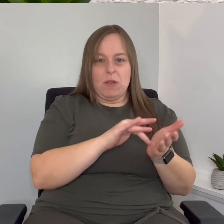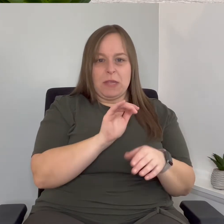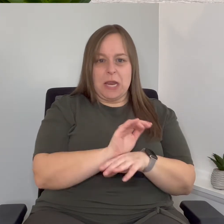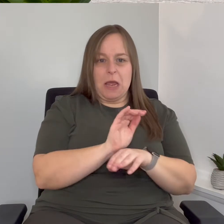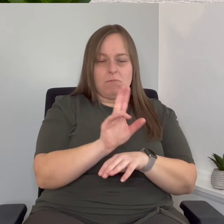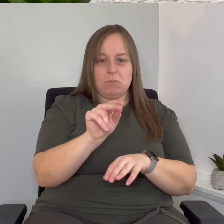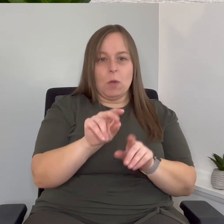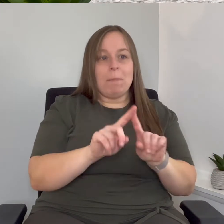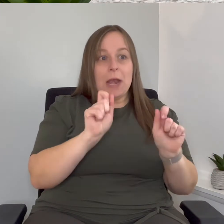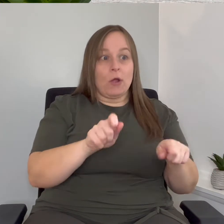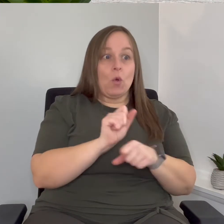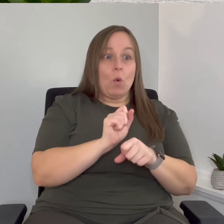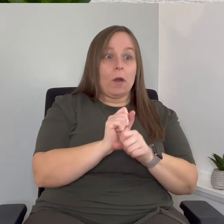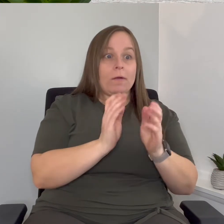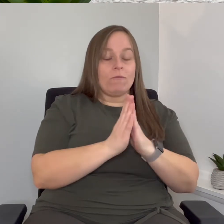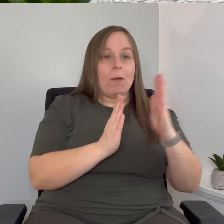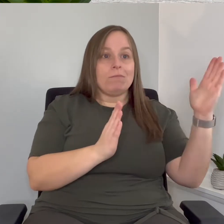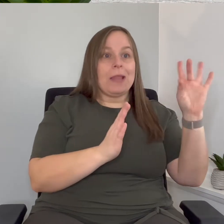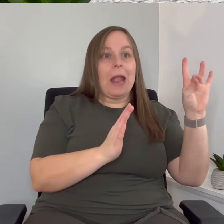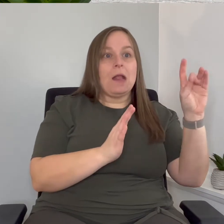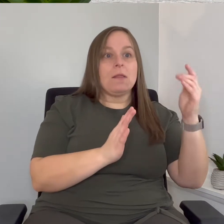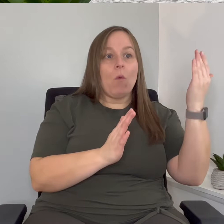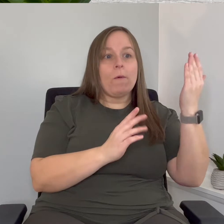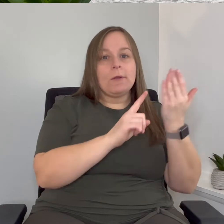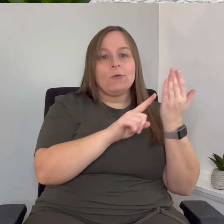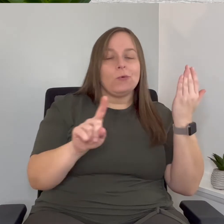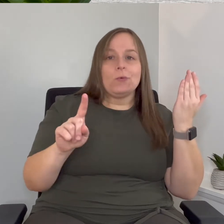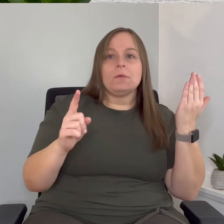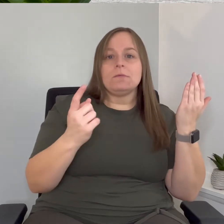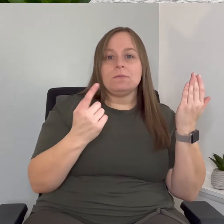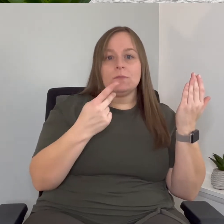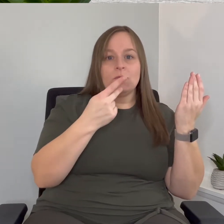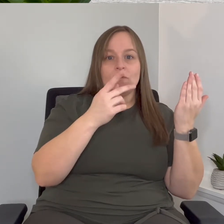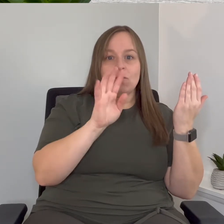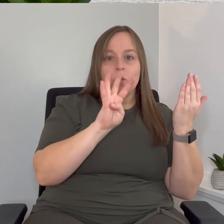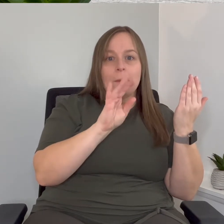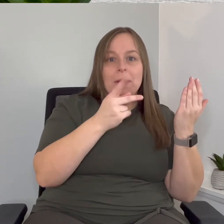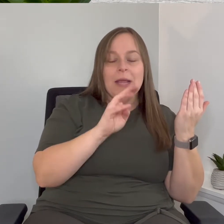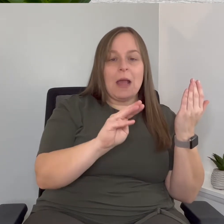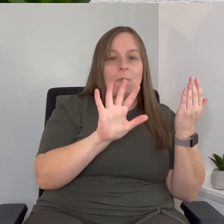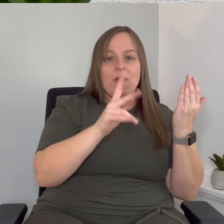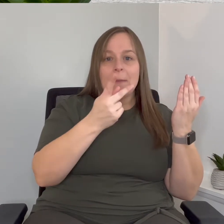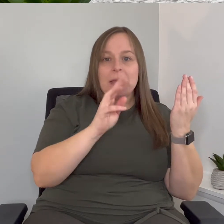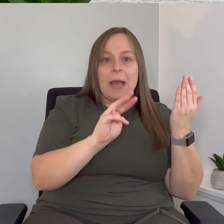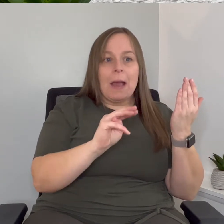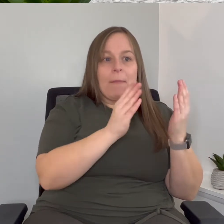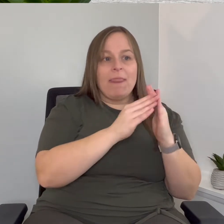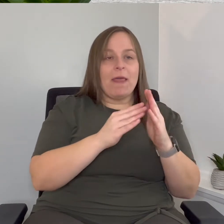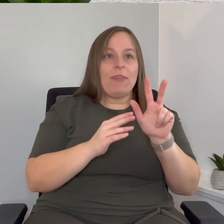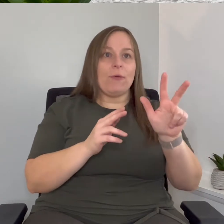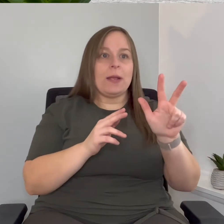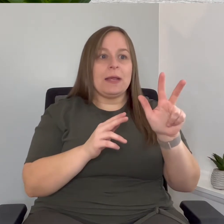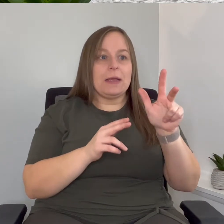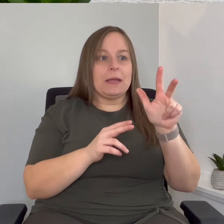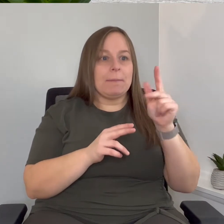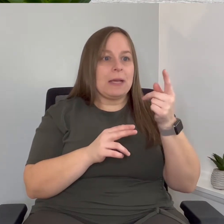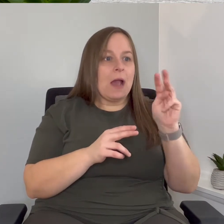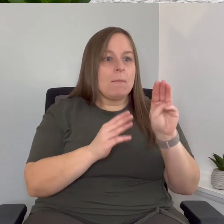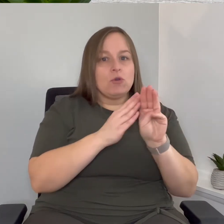but I could work 8 a.m. to 4 p.m. or 5 p.m. and then or 3 p.m.